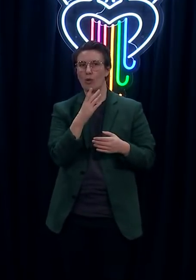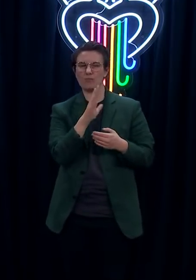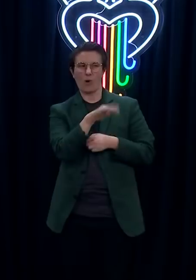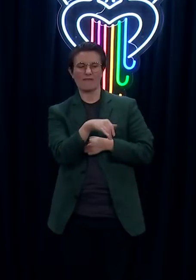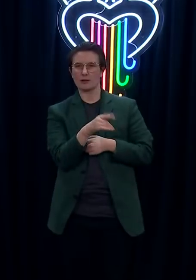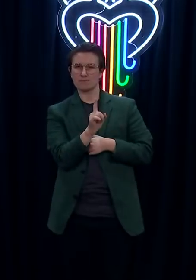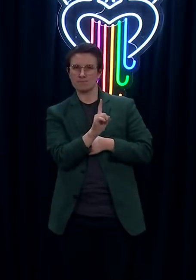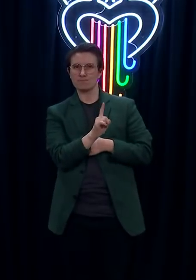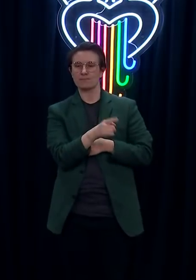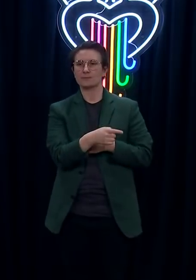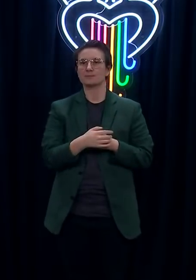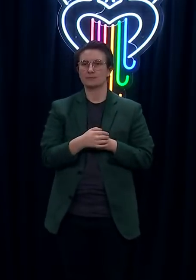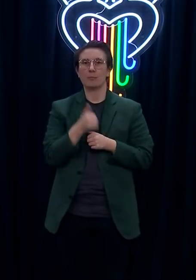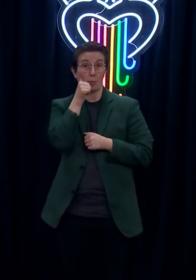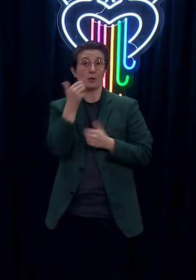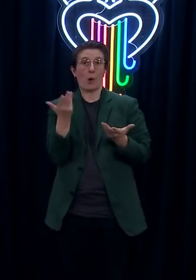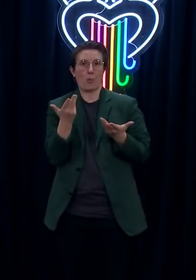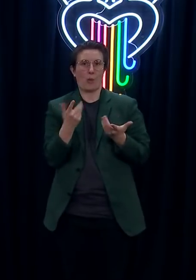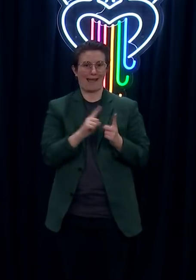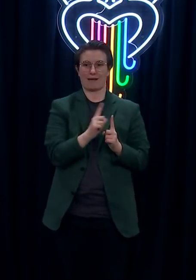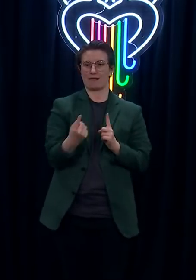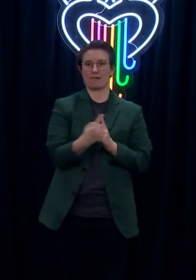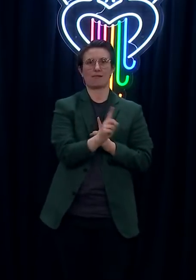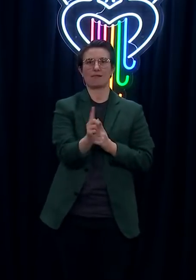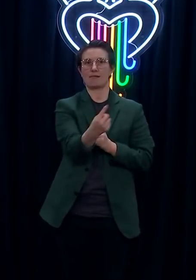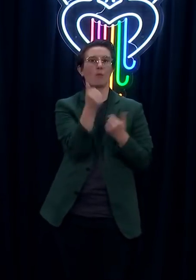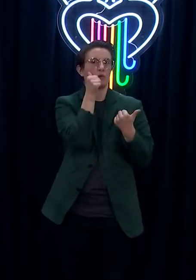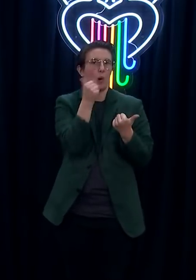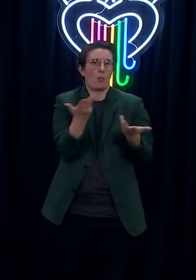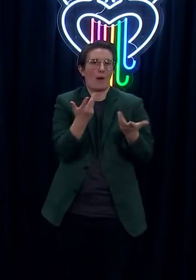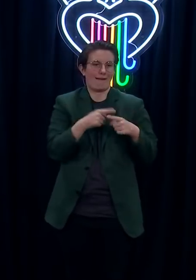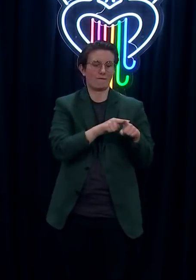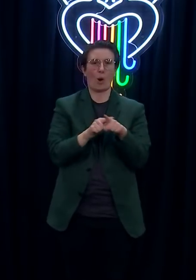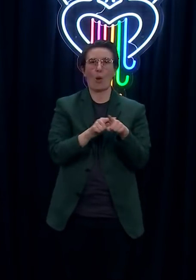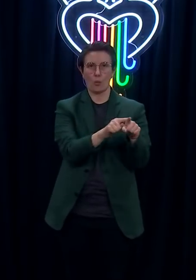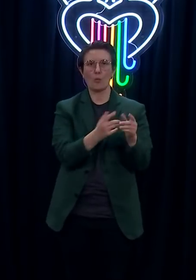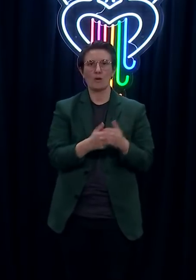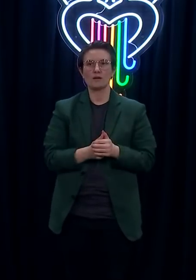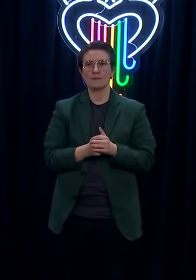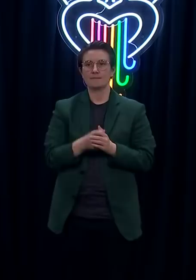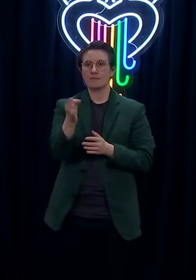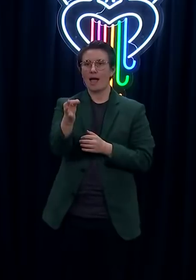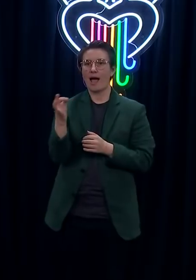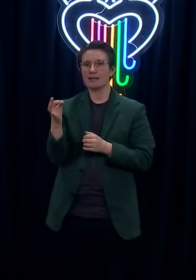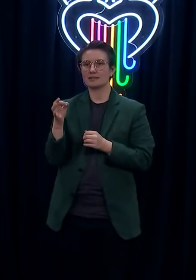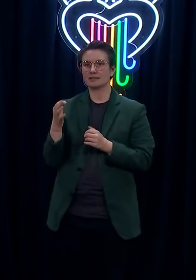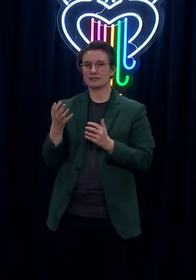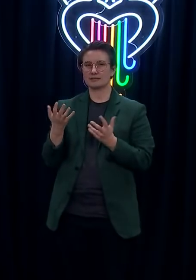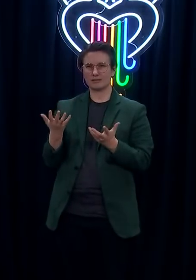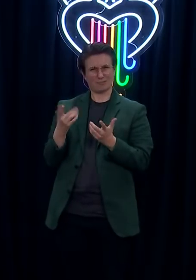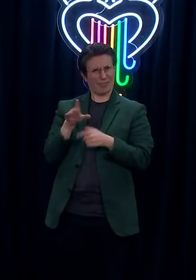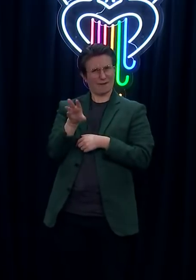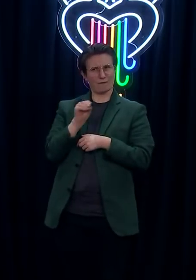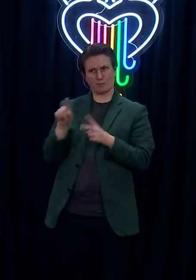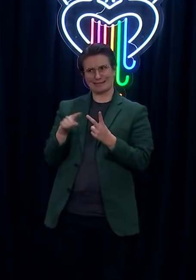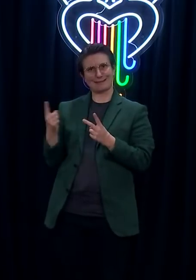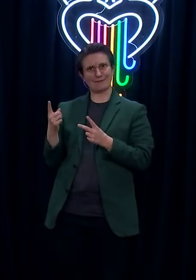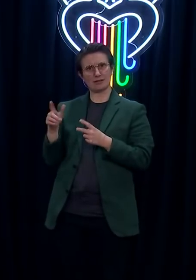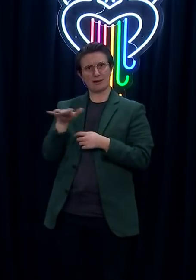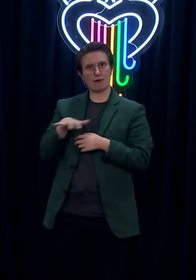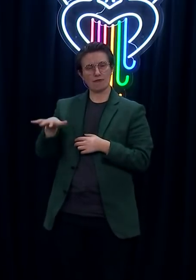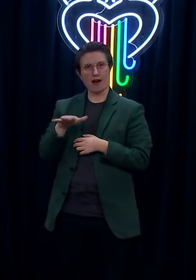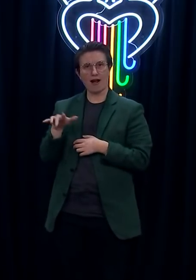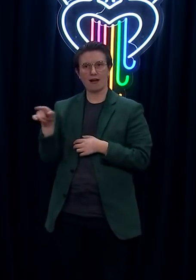can that make sense if they've come from an area that wasn't... So the reason what you're trying to identify is whether or not this individual posed any risk to others,